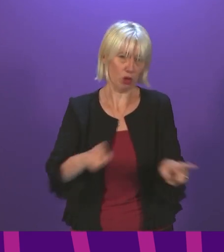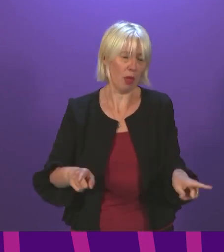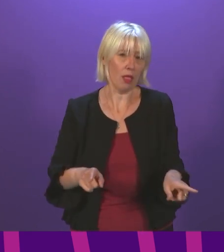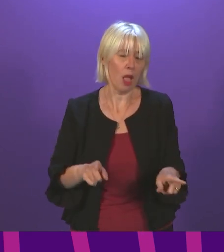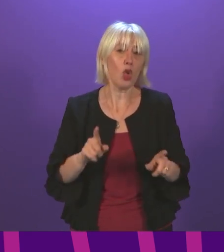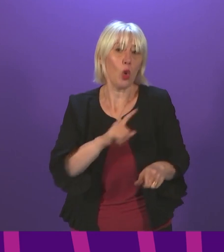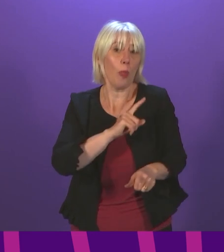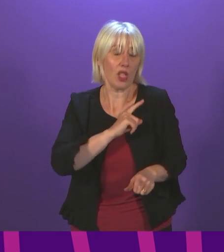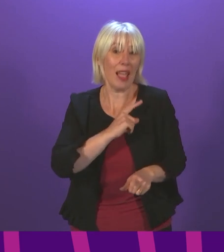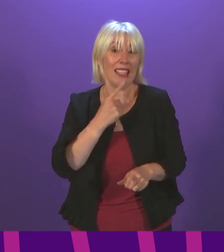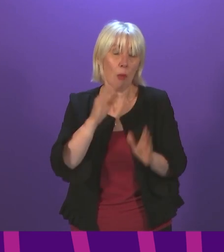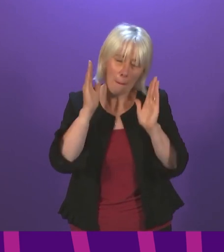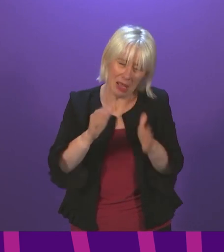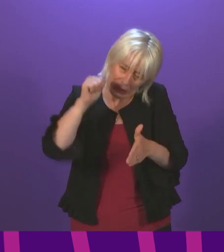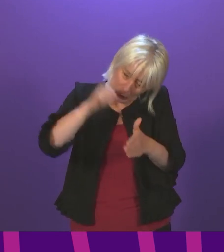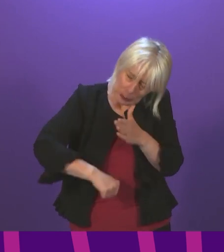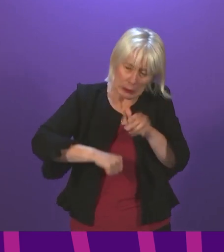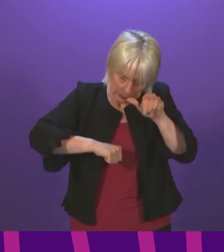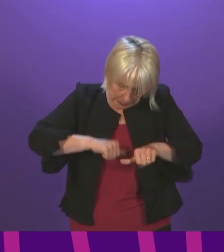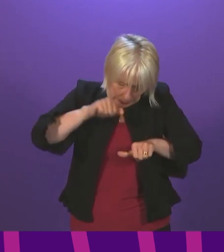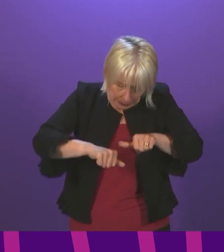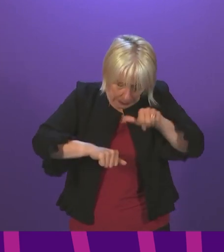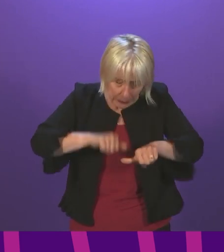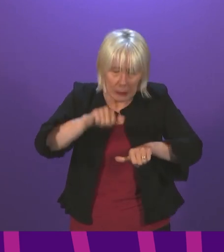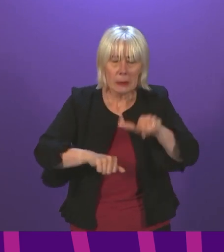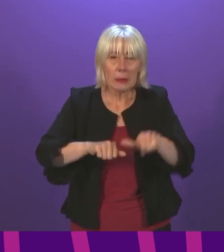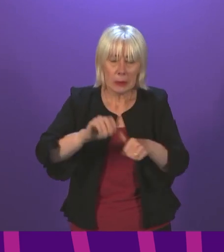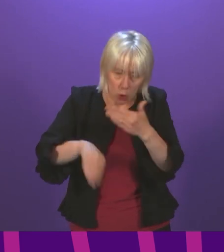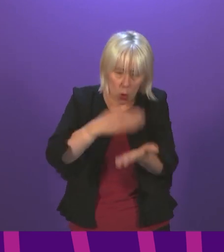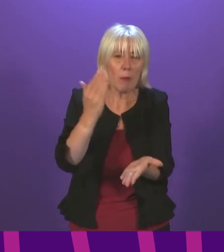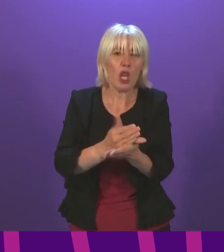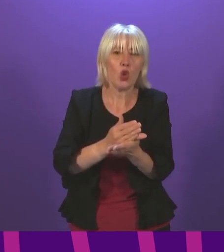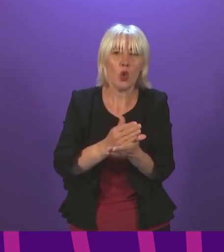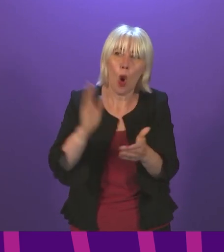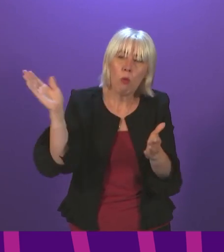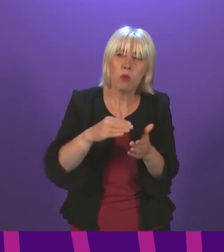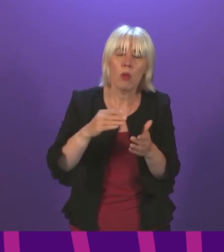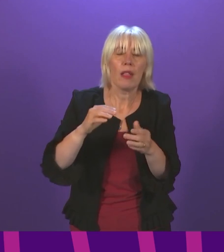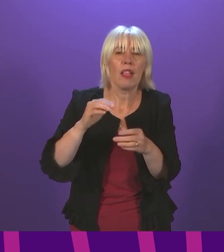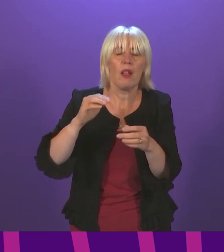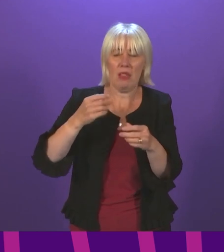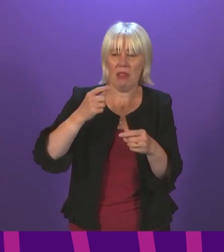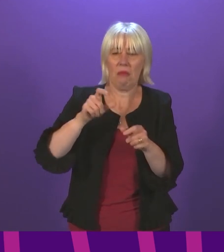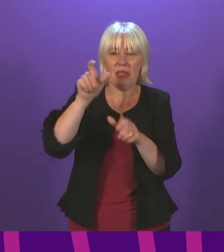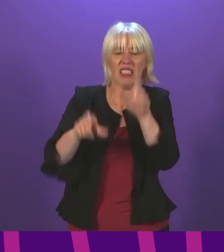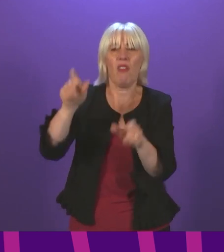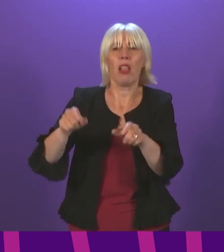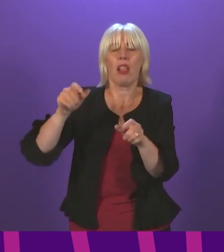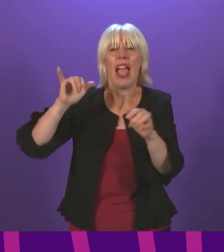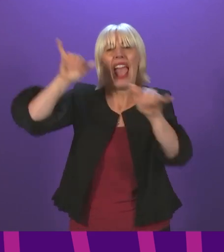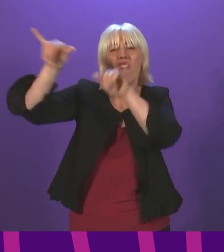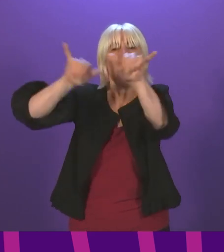answer about the processes that have to be gone through resulting in, ultimately, approval by the Civil Aviation Authority are so important.